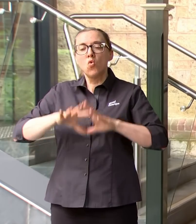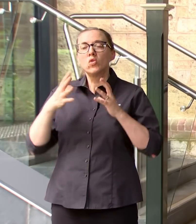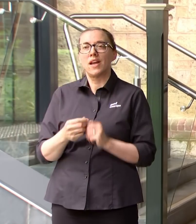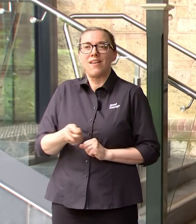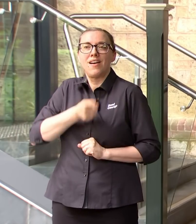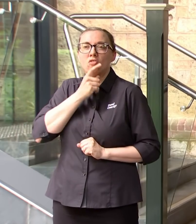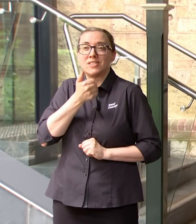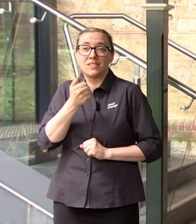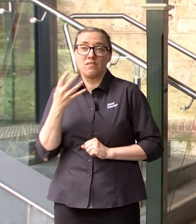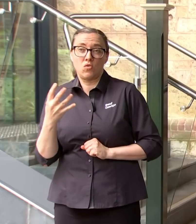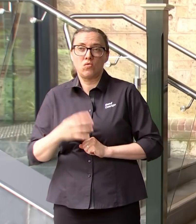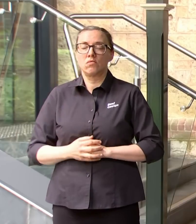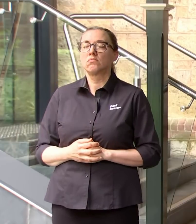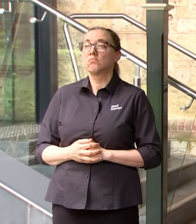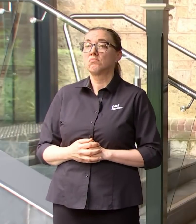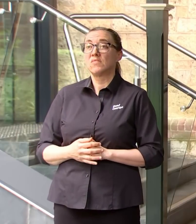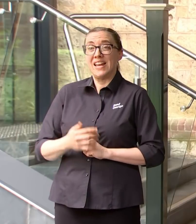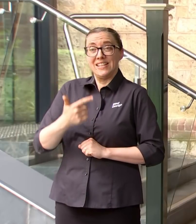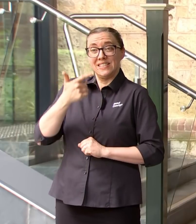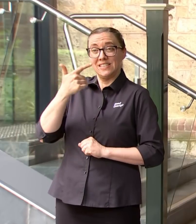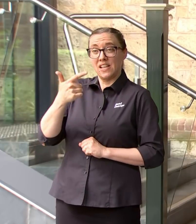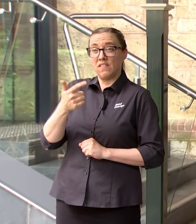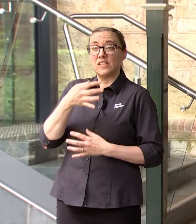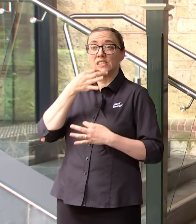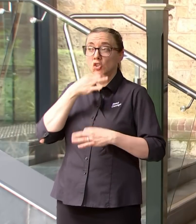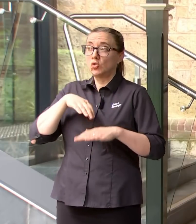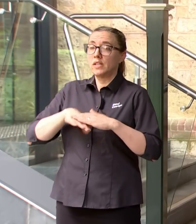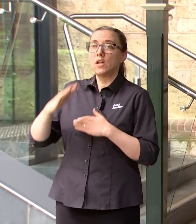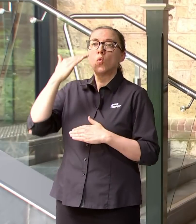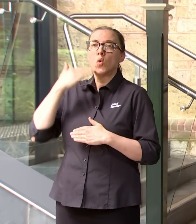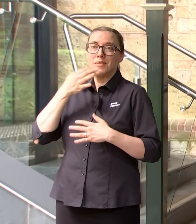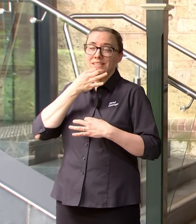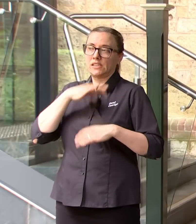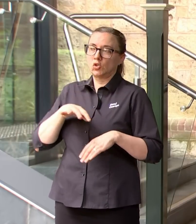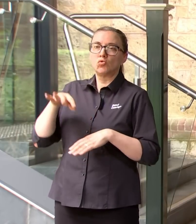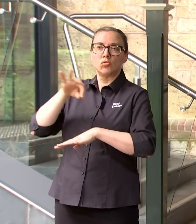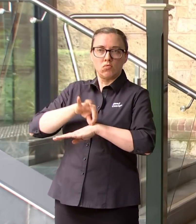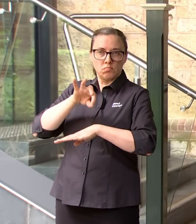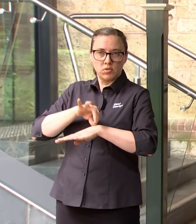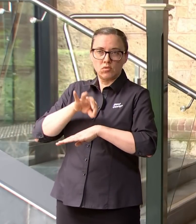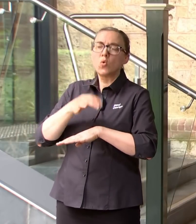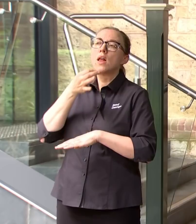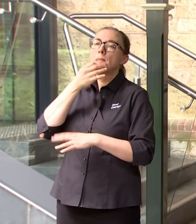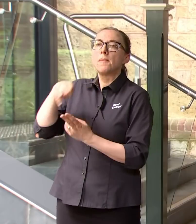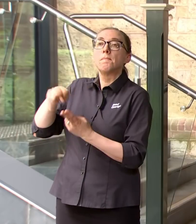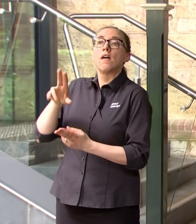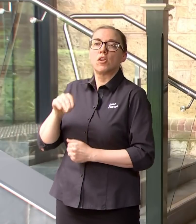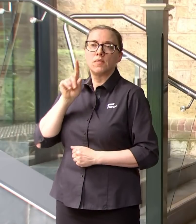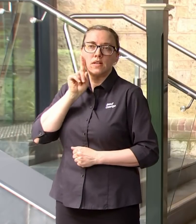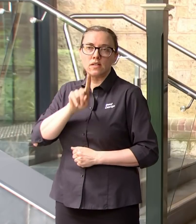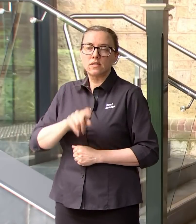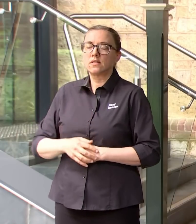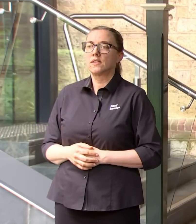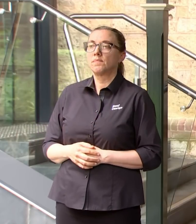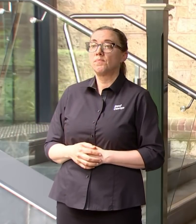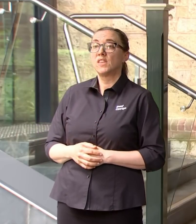Australia. We currently have seven patients in the Women's and Children's Hospital so an uptick from yesterday but again three of